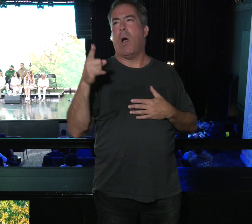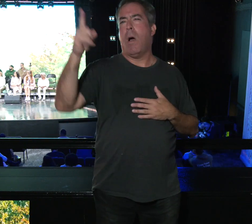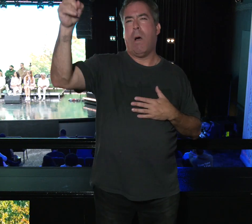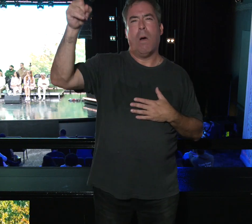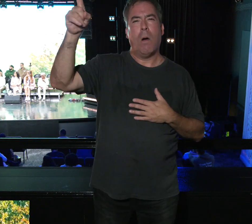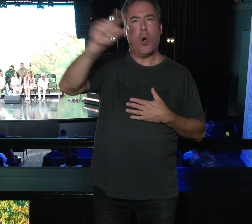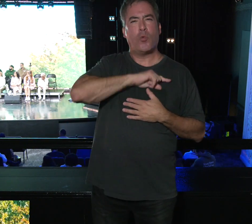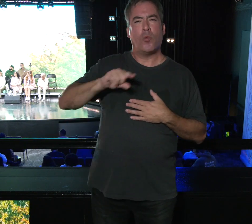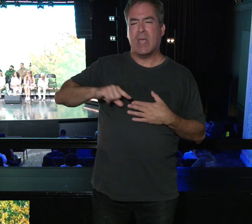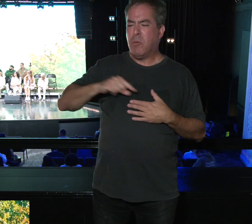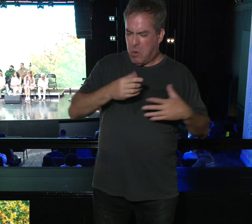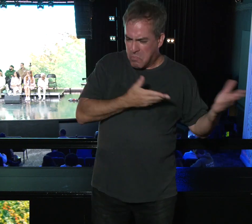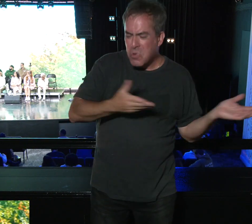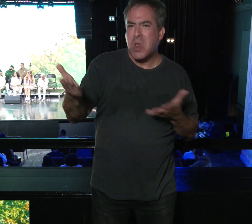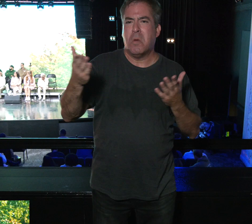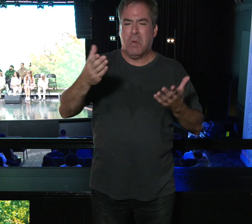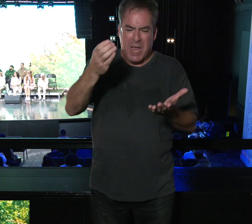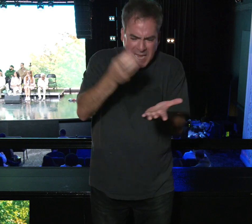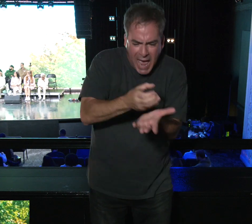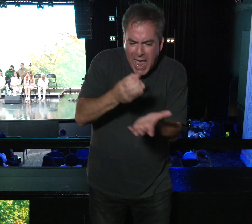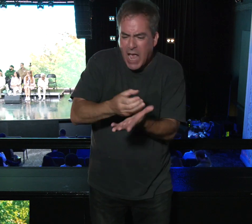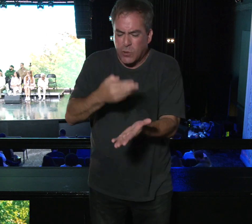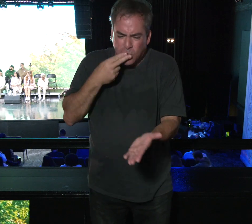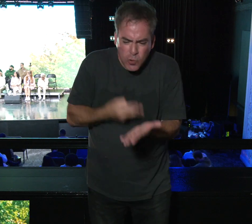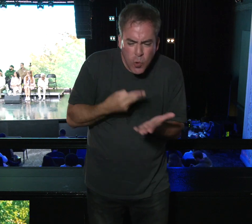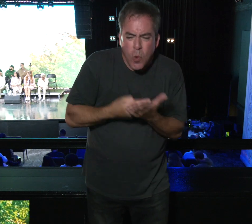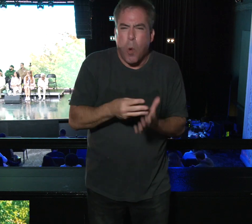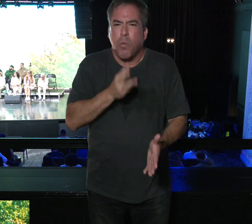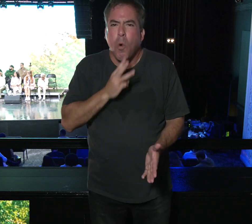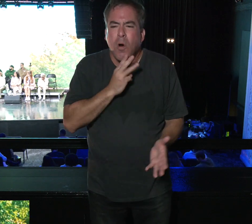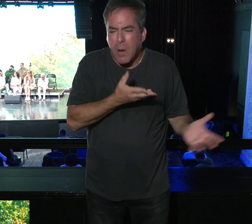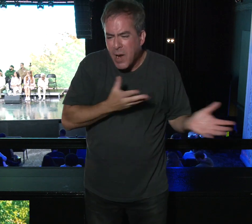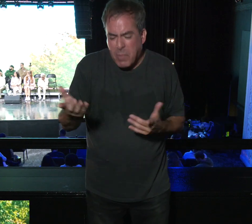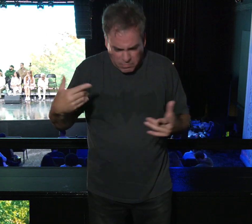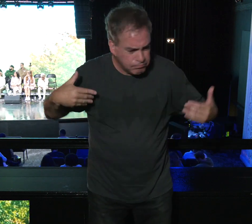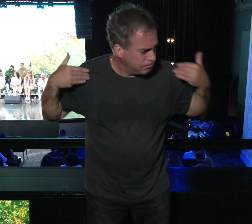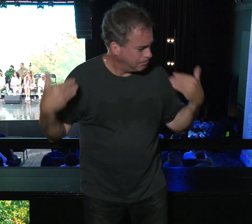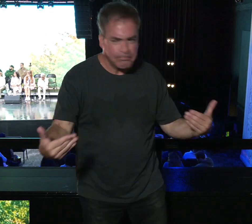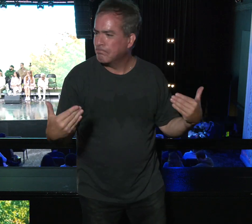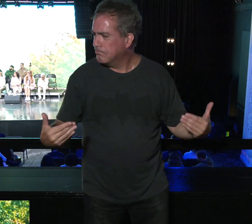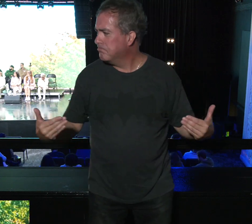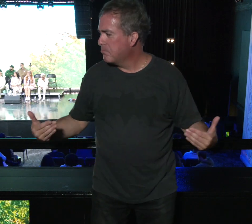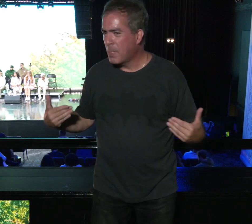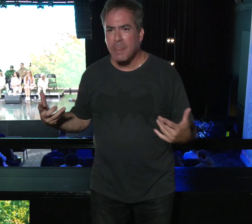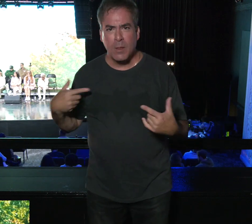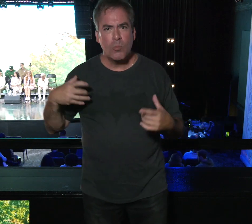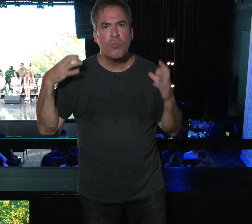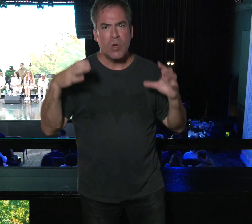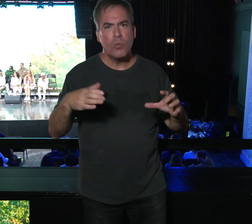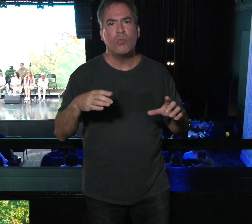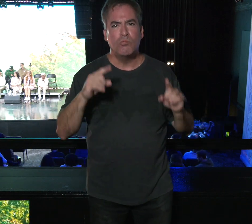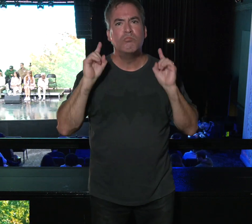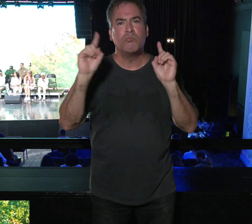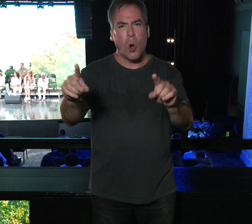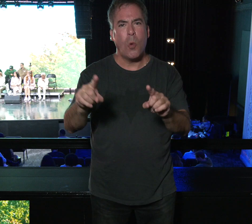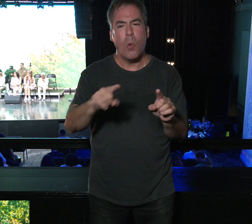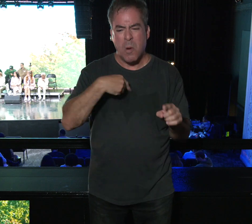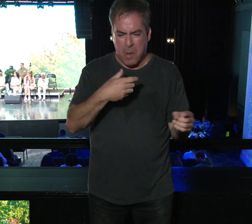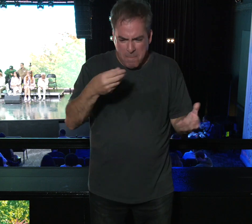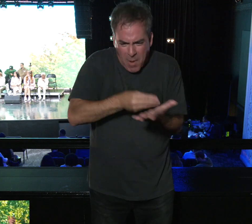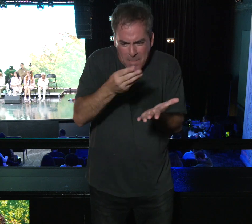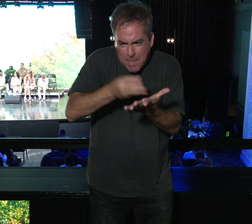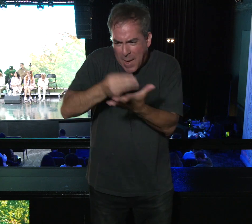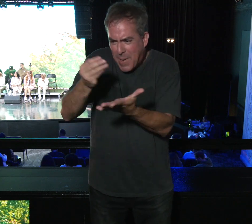them all the non-perishables and cans of soup and all this stuff. We're like, let's go do it. We went to BJ's, we bought everything we could.